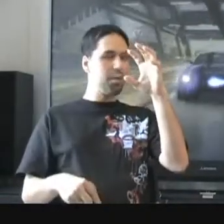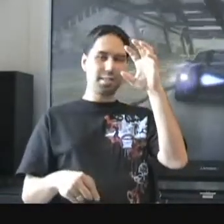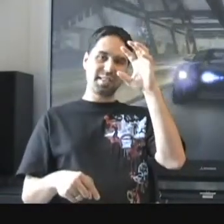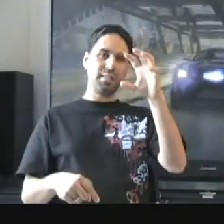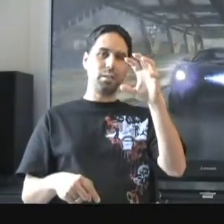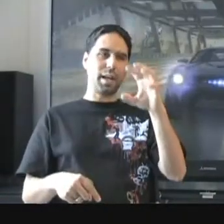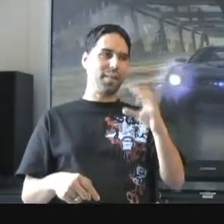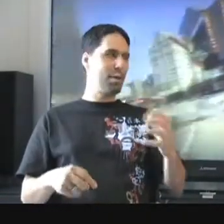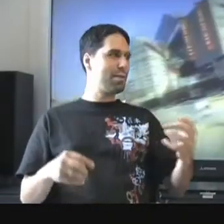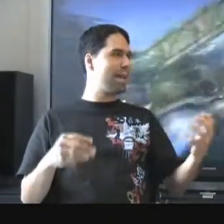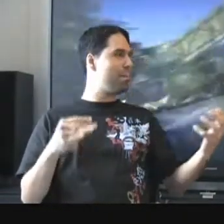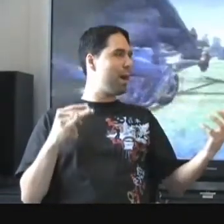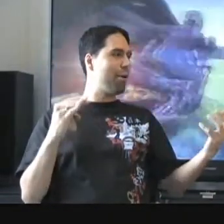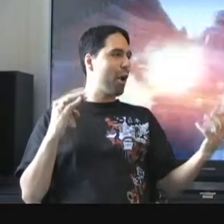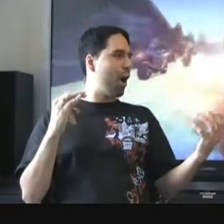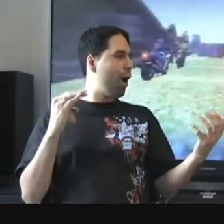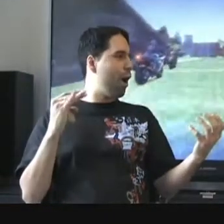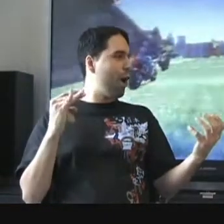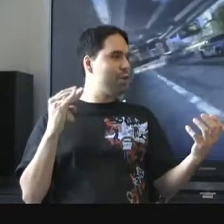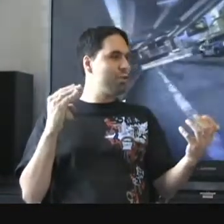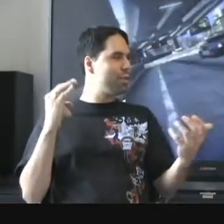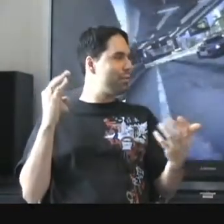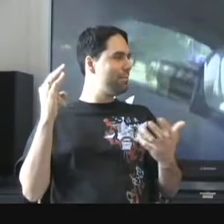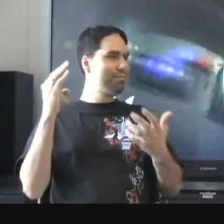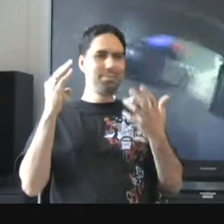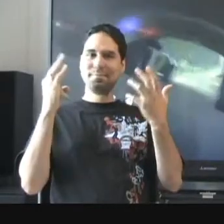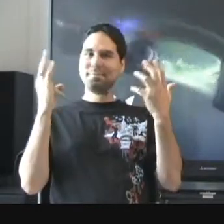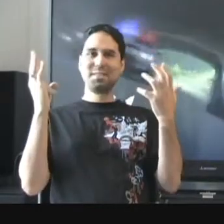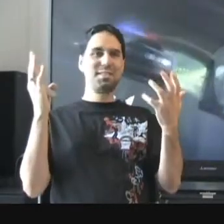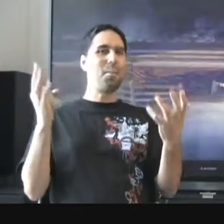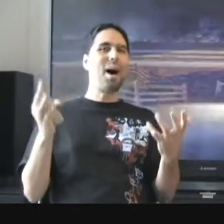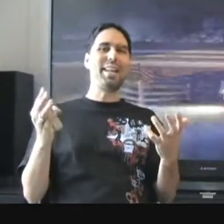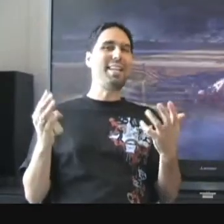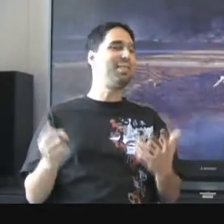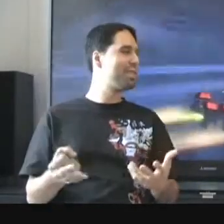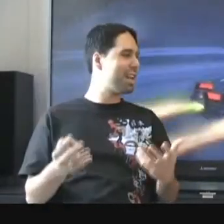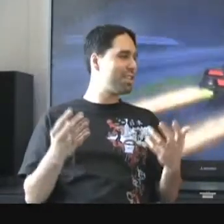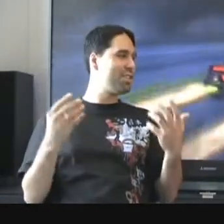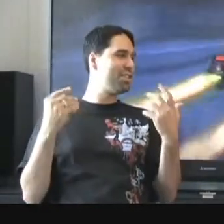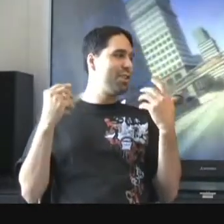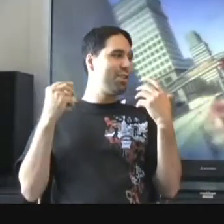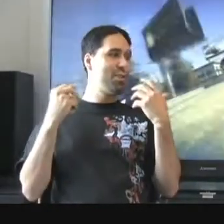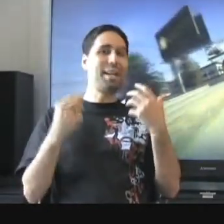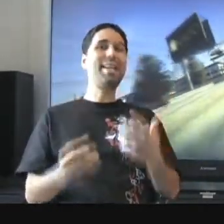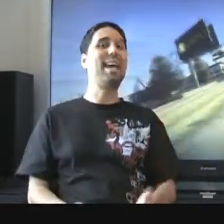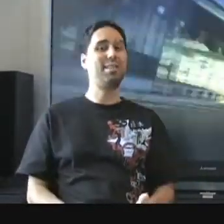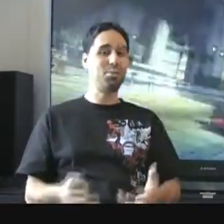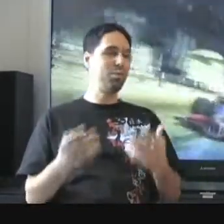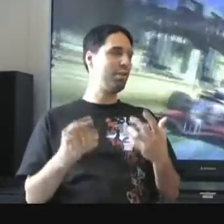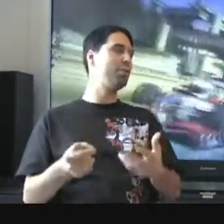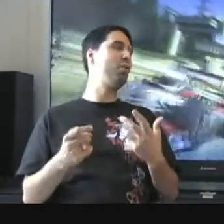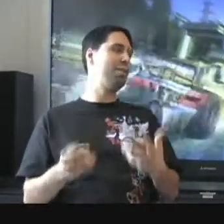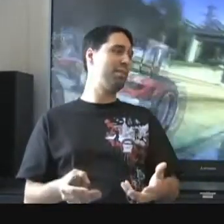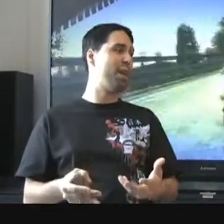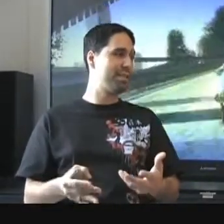there's a signal light and there's like about a hundred some odd intersections you can get to go through all these events.